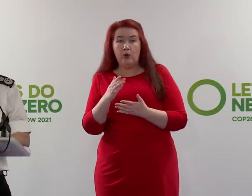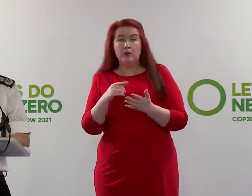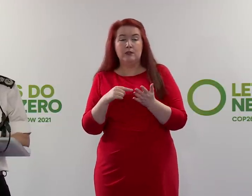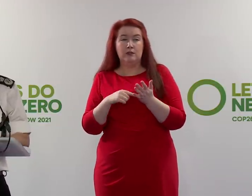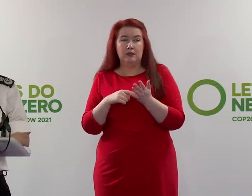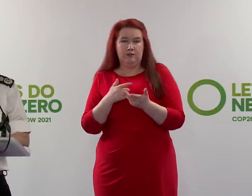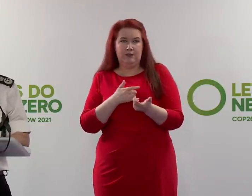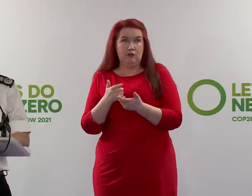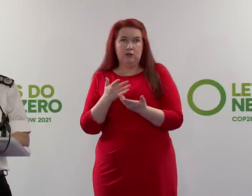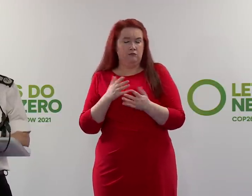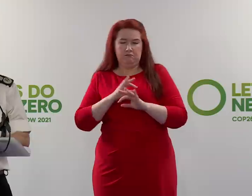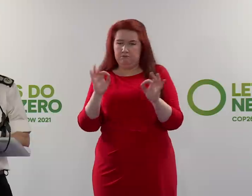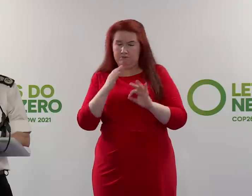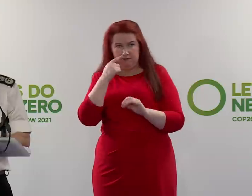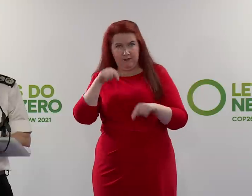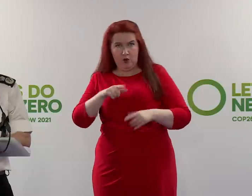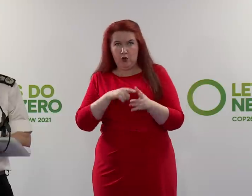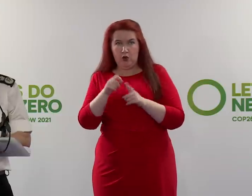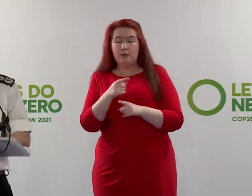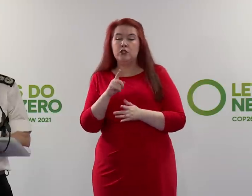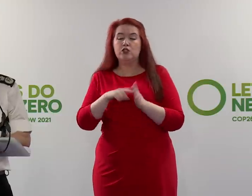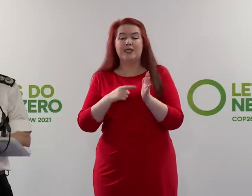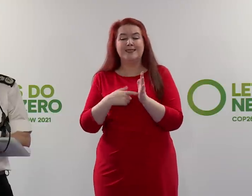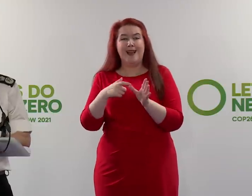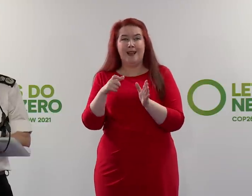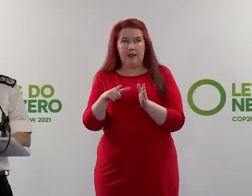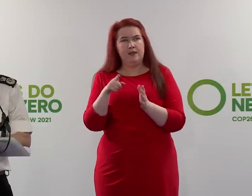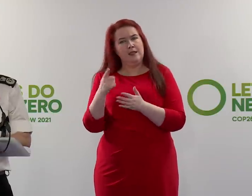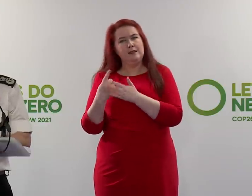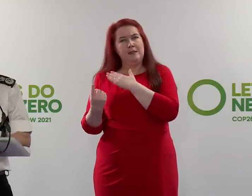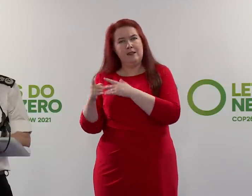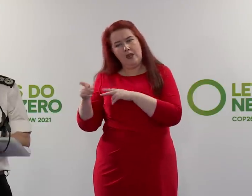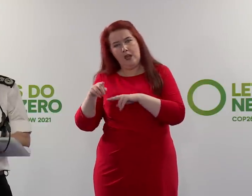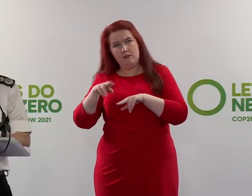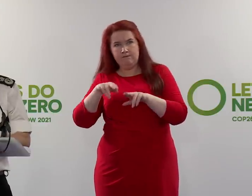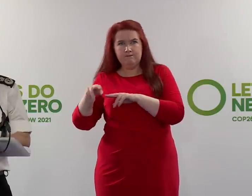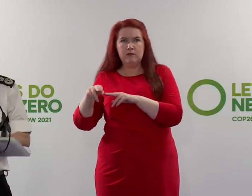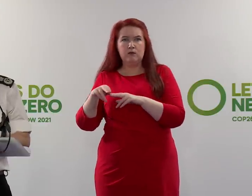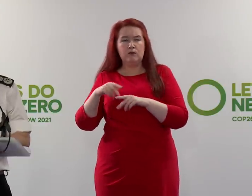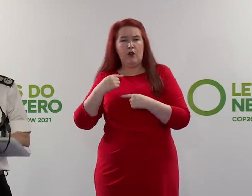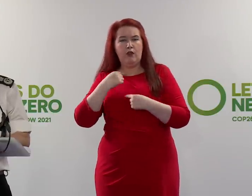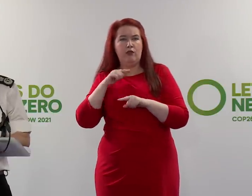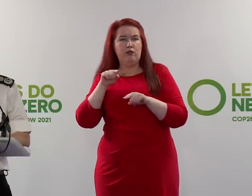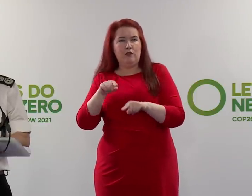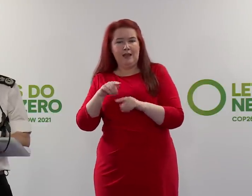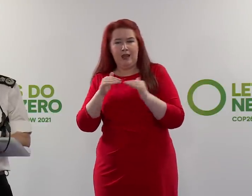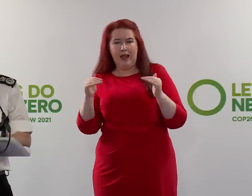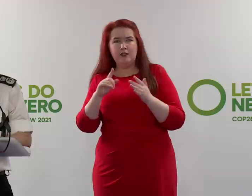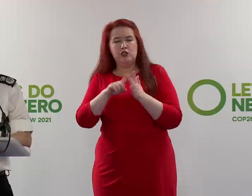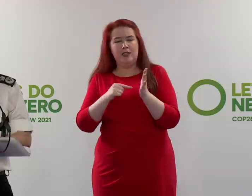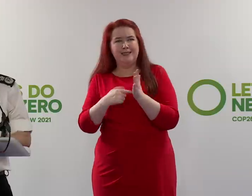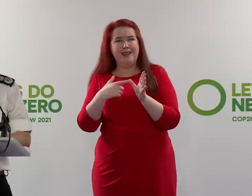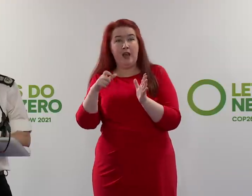is the Joint Terrorist Assessment Centre, independently establishes threat levels across the United Kingdom. And JTAC